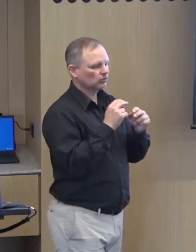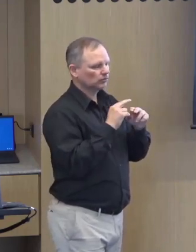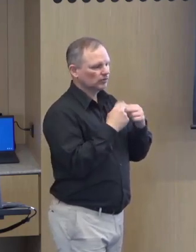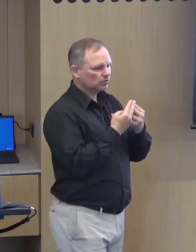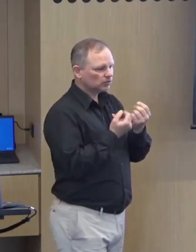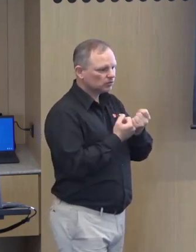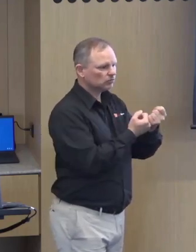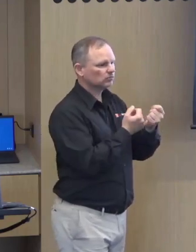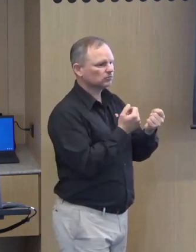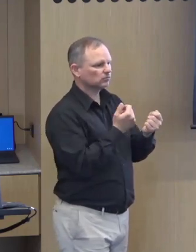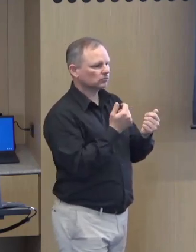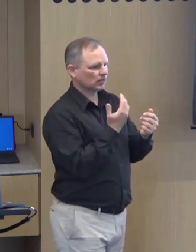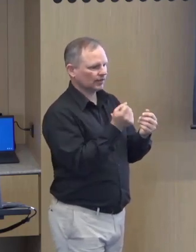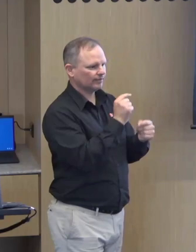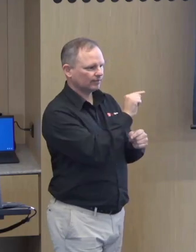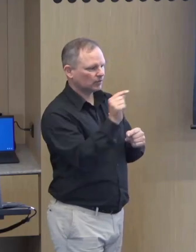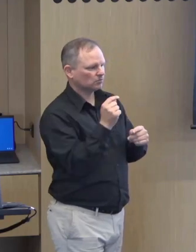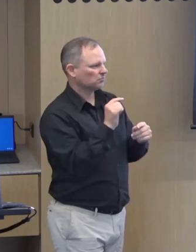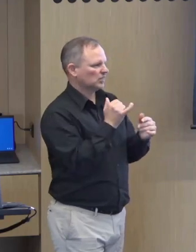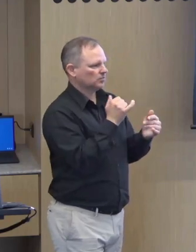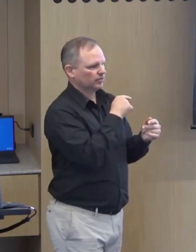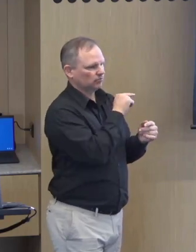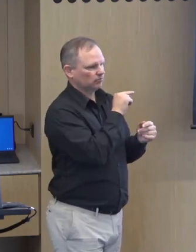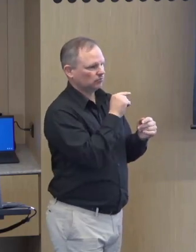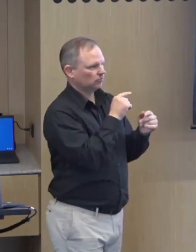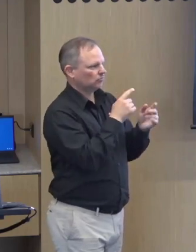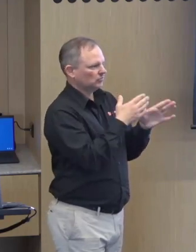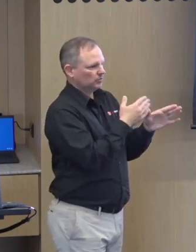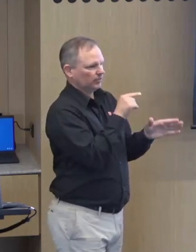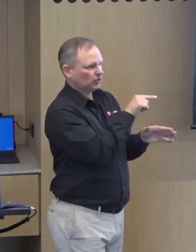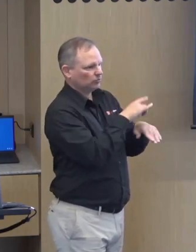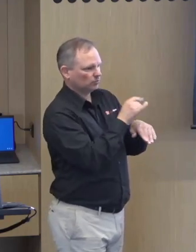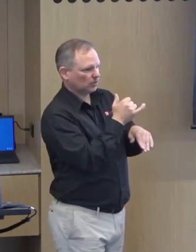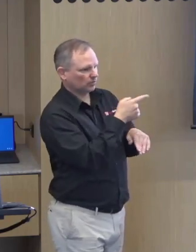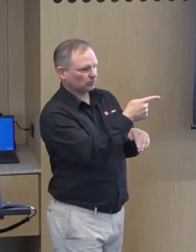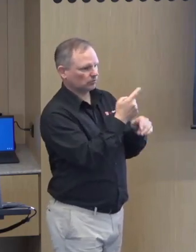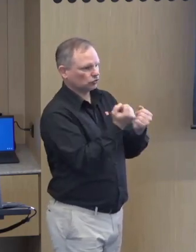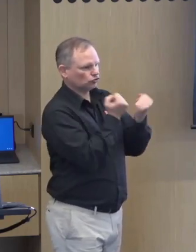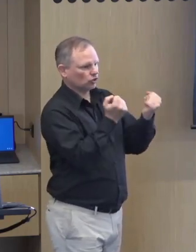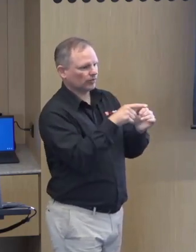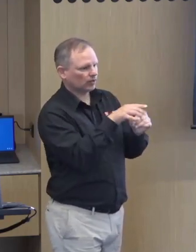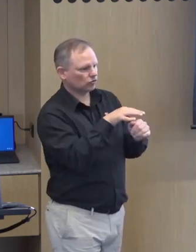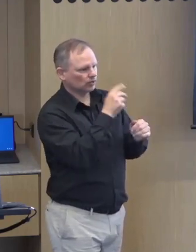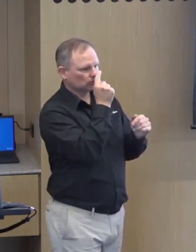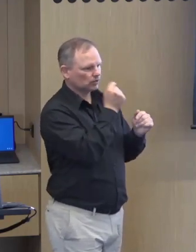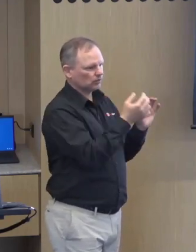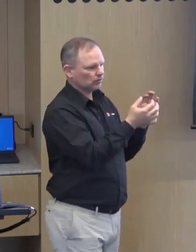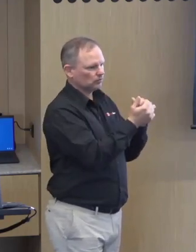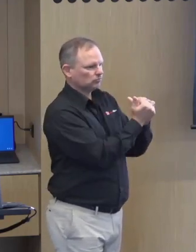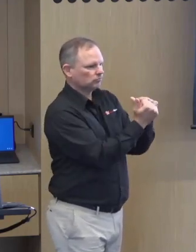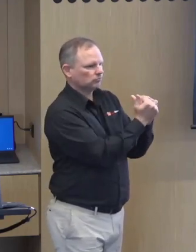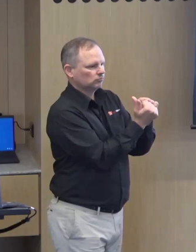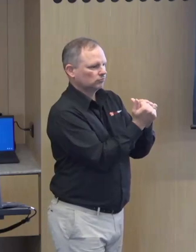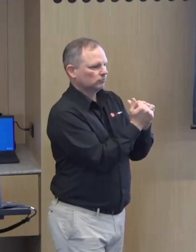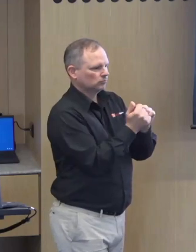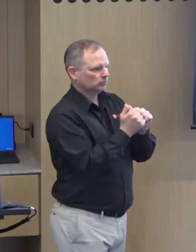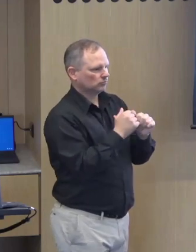um and to family supports and then hopefully within those supports that are that are that are happening then they can then